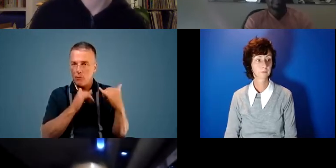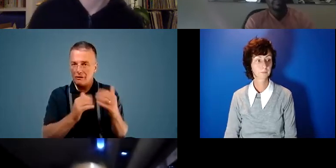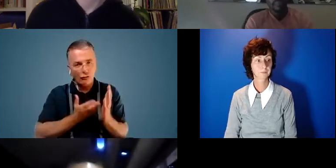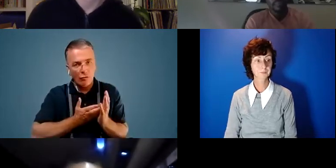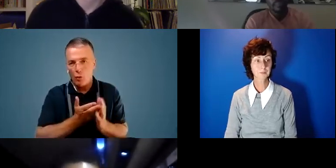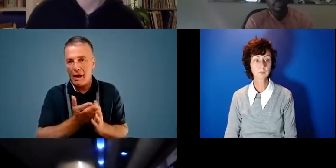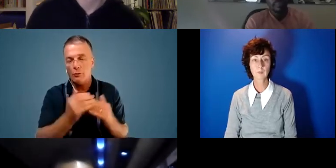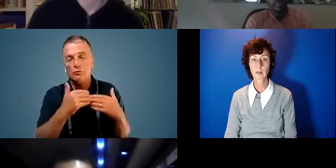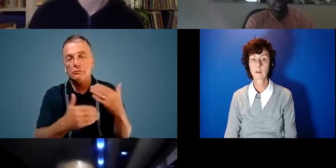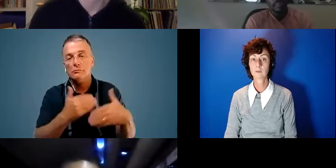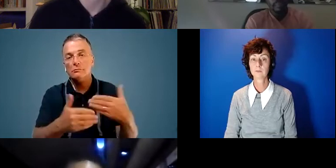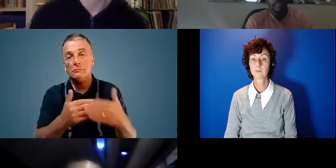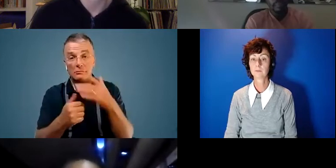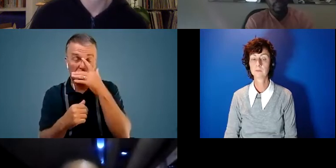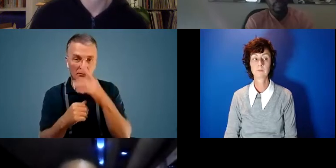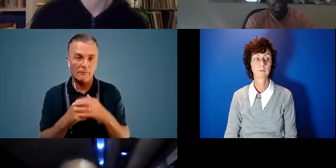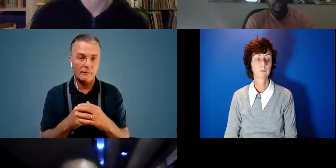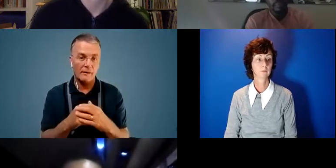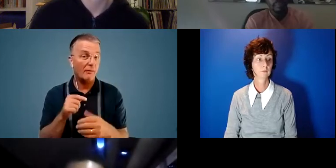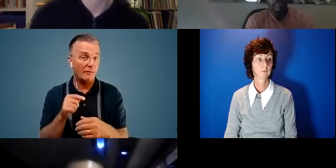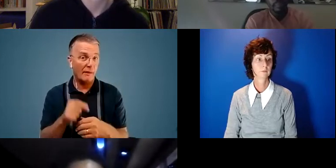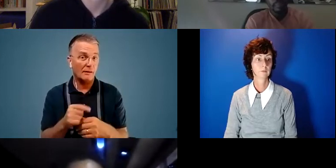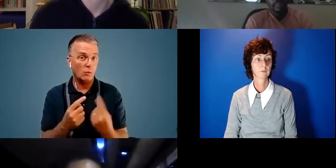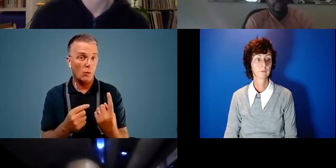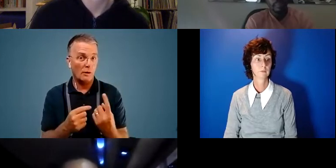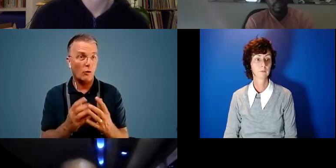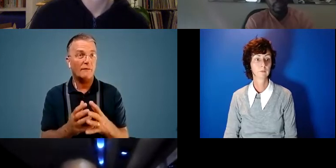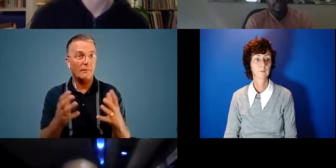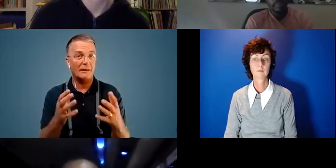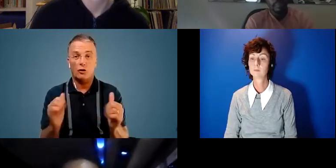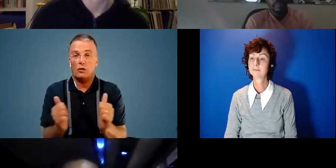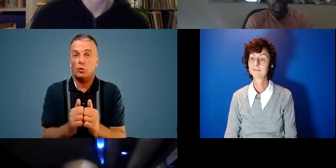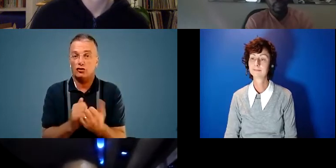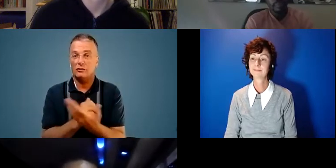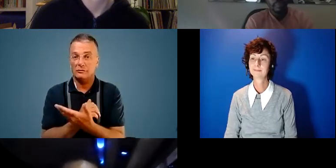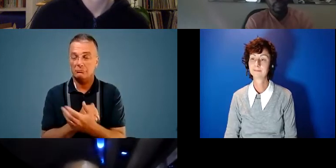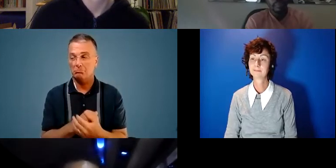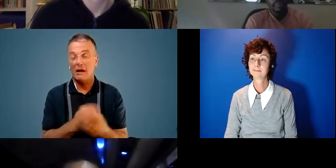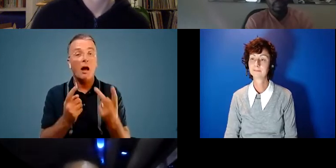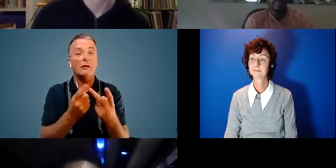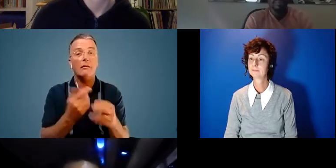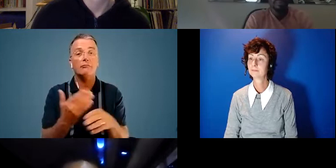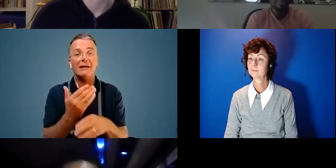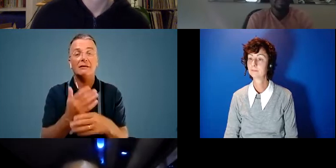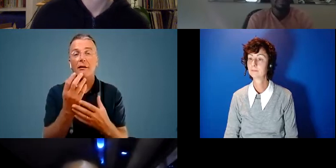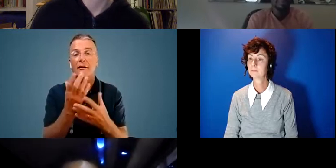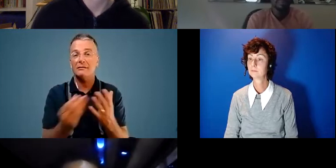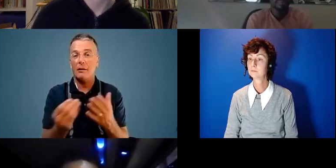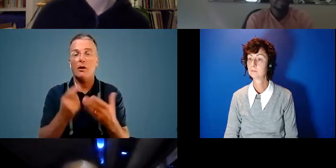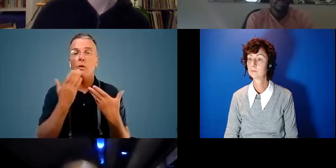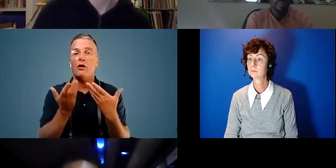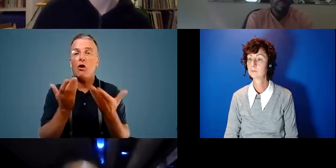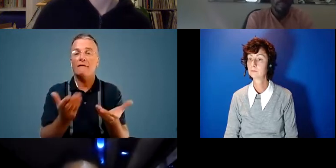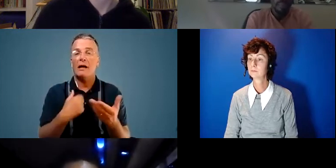um yeah and that's that was one of the big conclusions uh another practical example is that we're going to offer our services